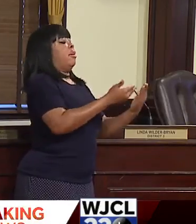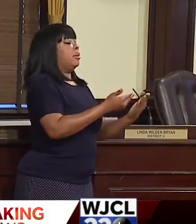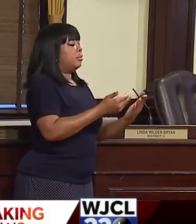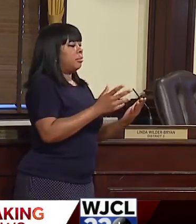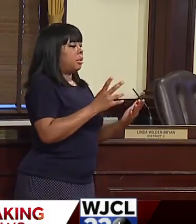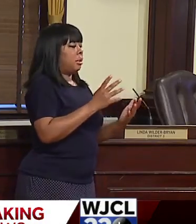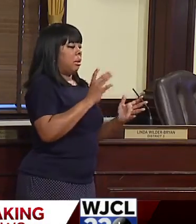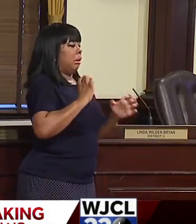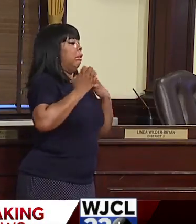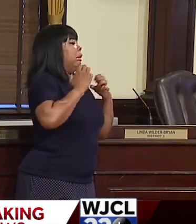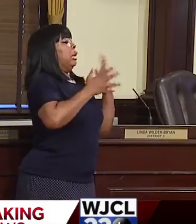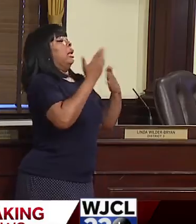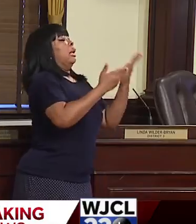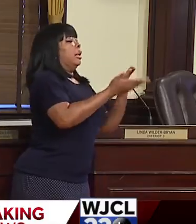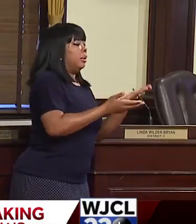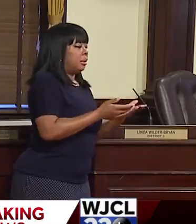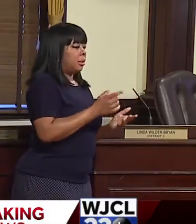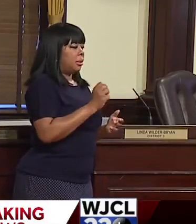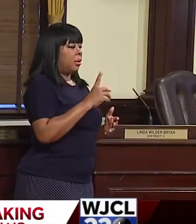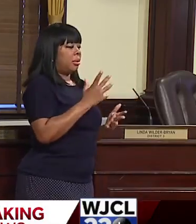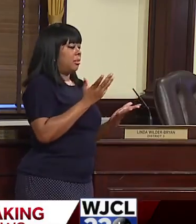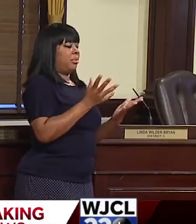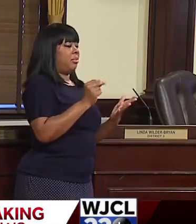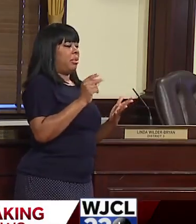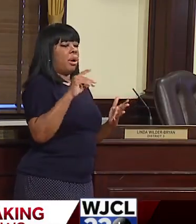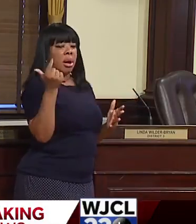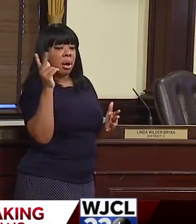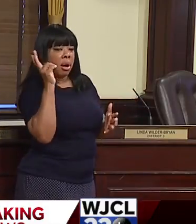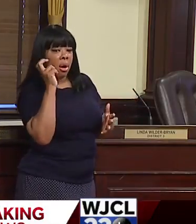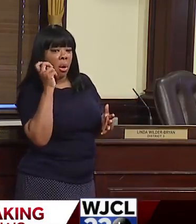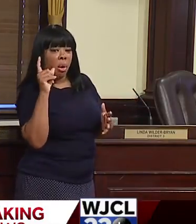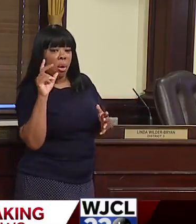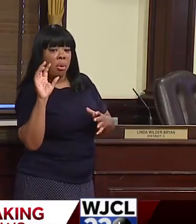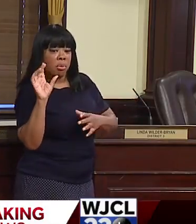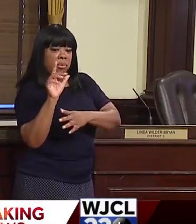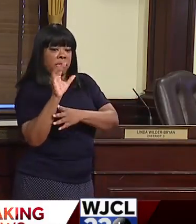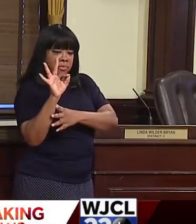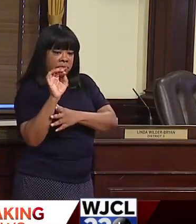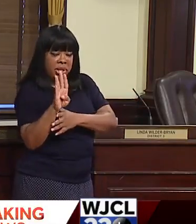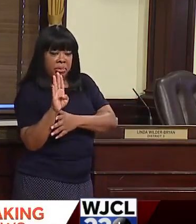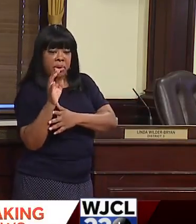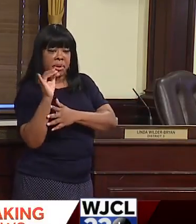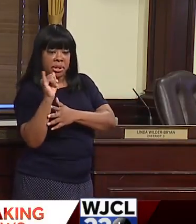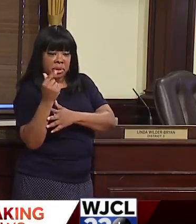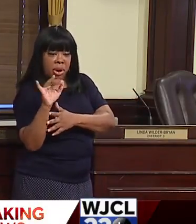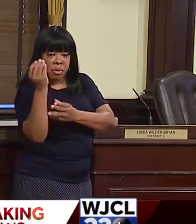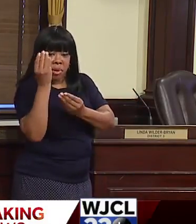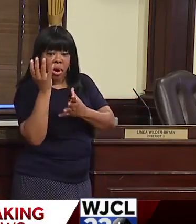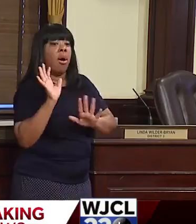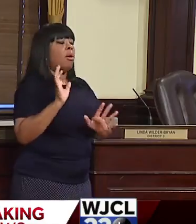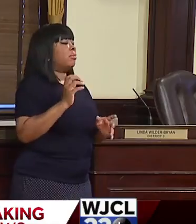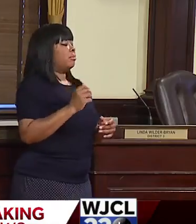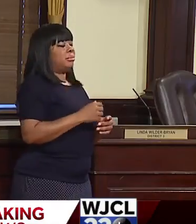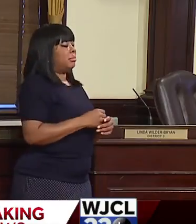emotional. We don't want to go off perceptions or what somebody says on social media. We want to do it based on the science.